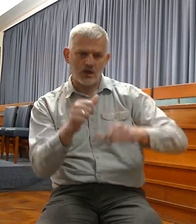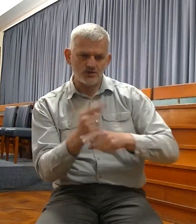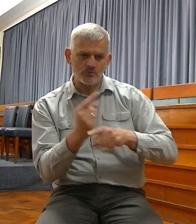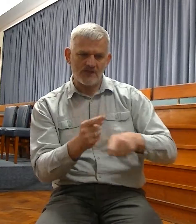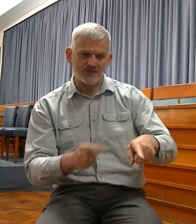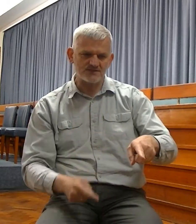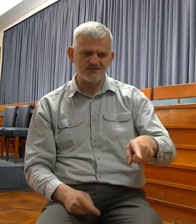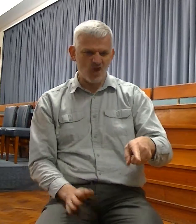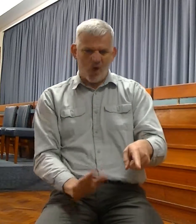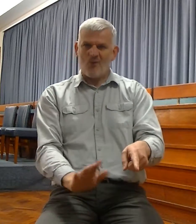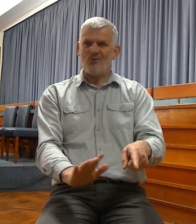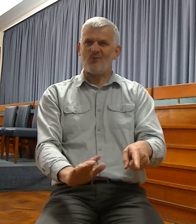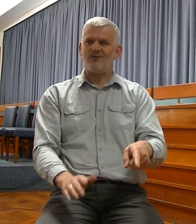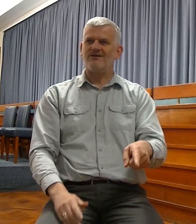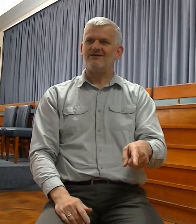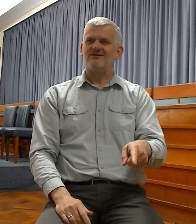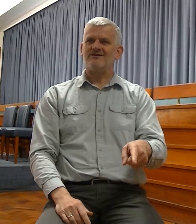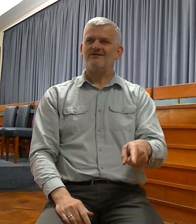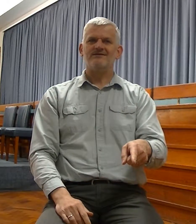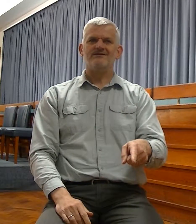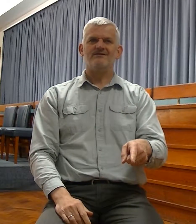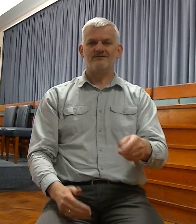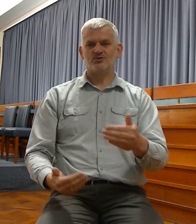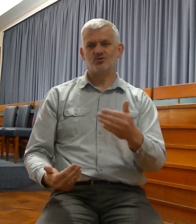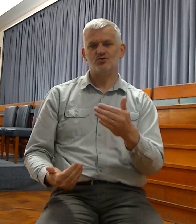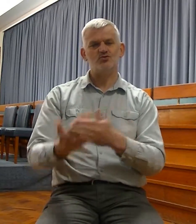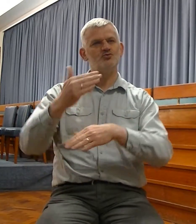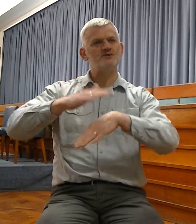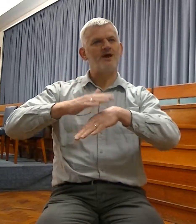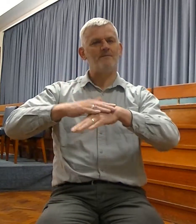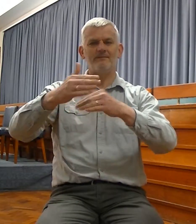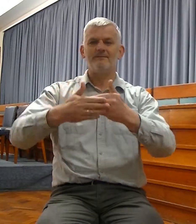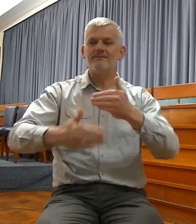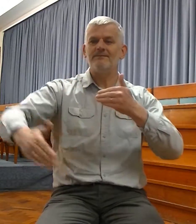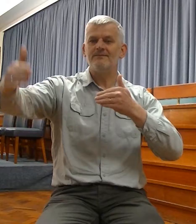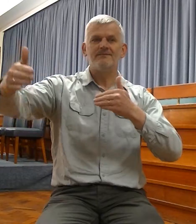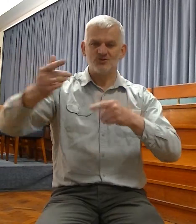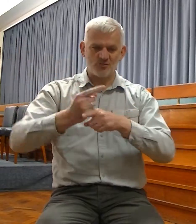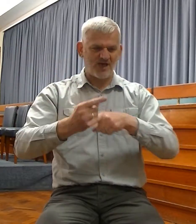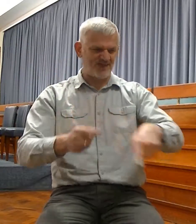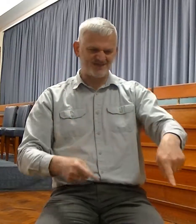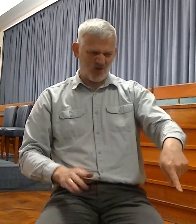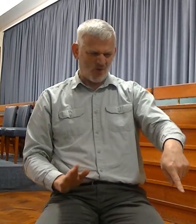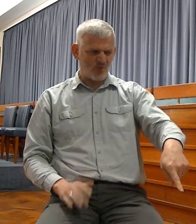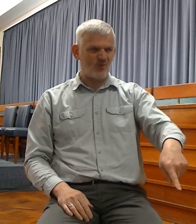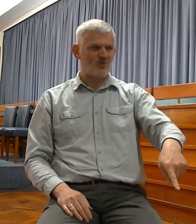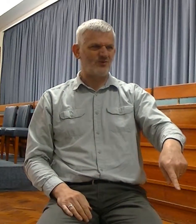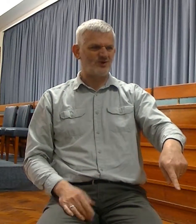constantly in the new era, says the prophecy of Jeremiah. Neither shall it come to mind.